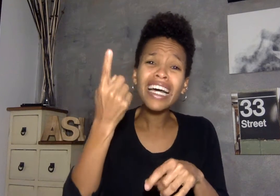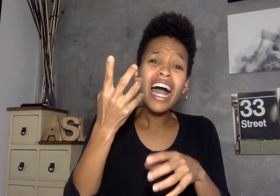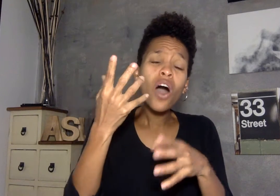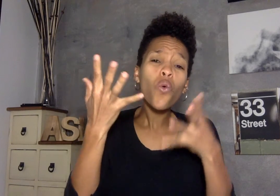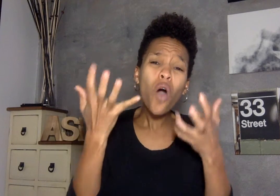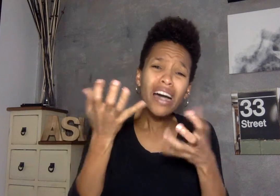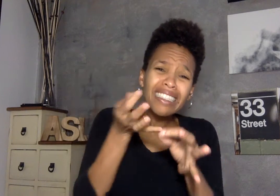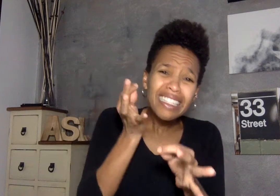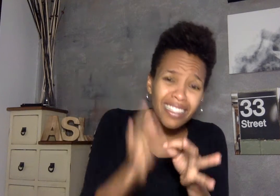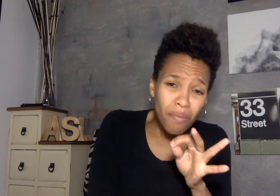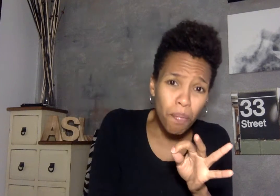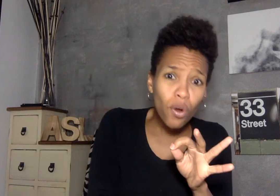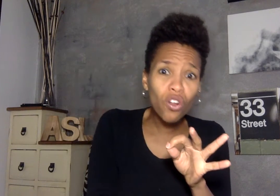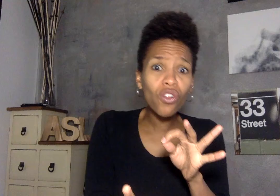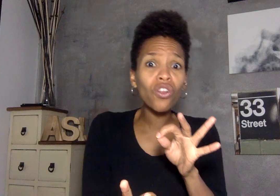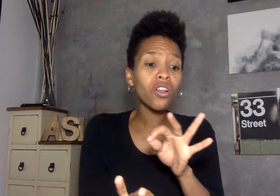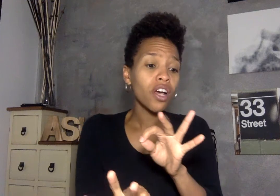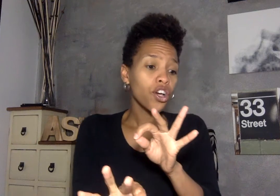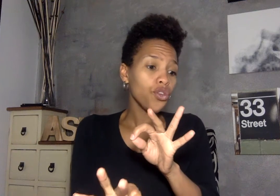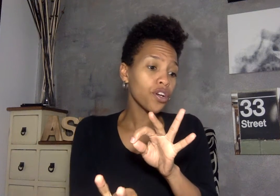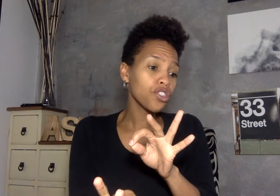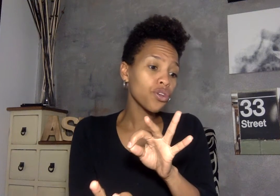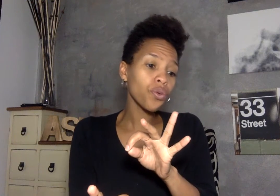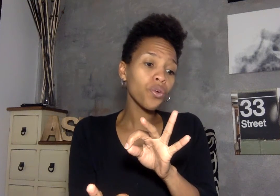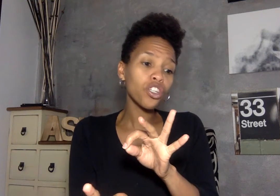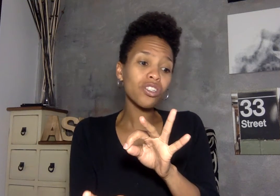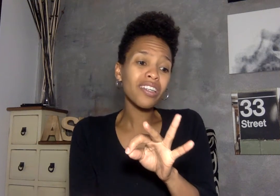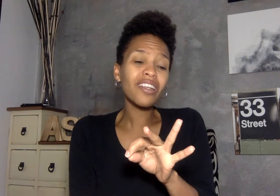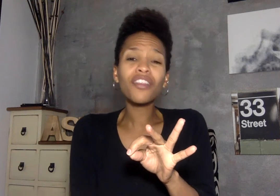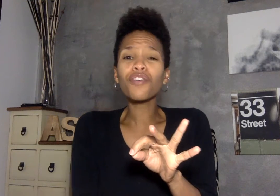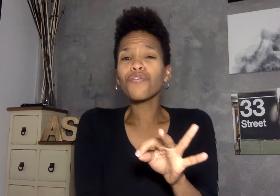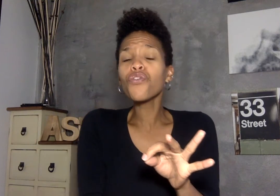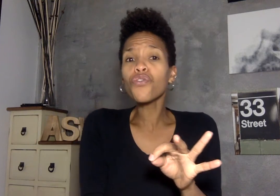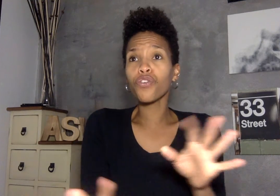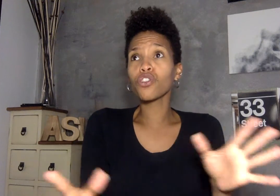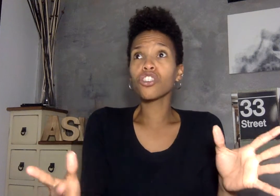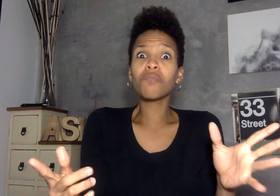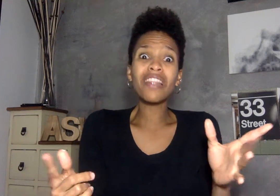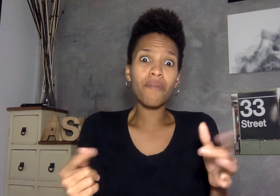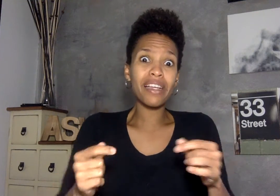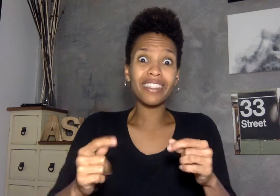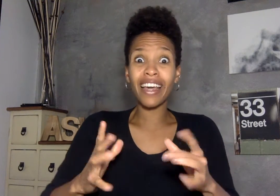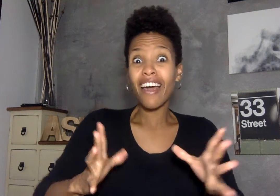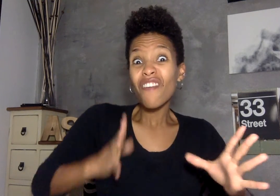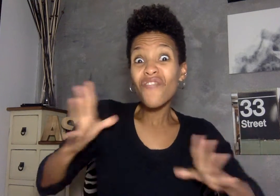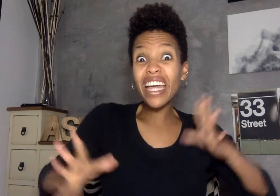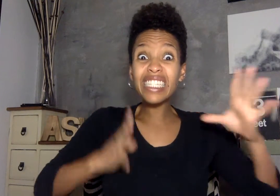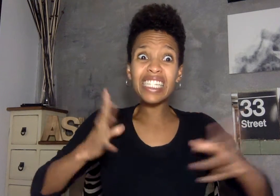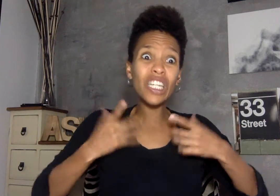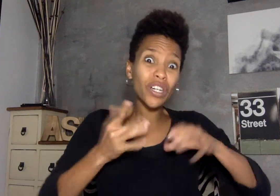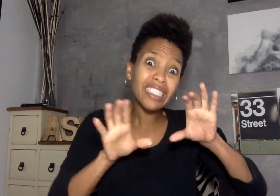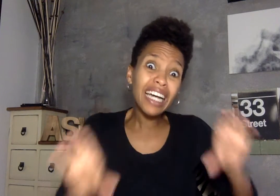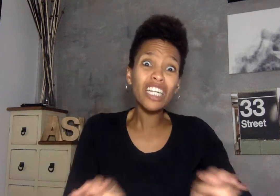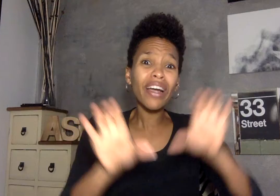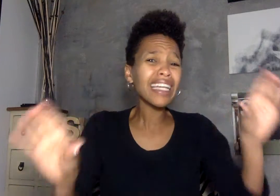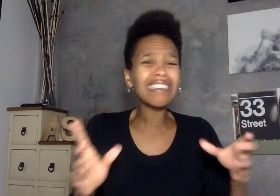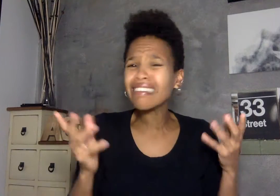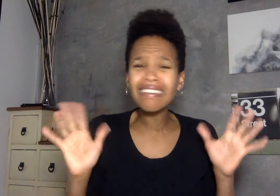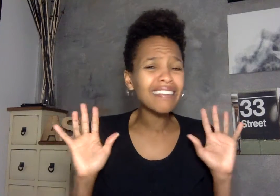want simple you could do she says nothing foo-foo so to me that means like fancy or decorated oh